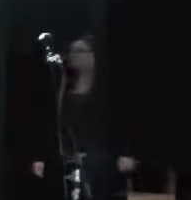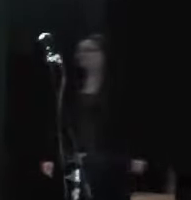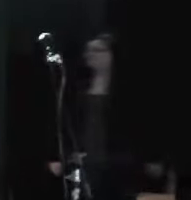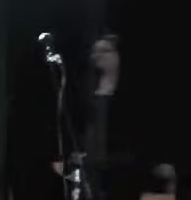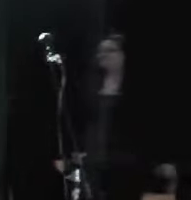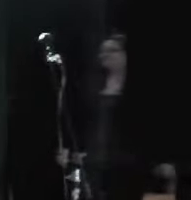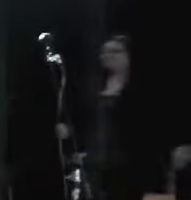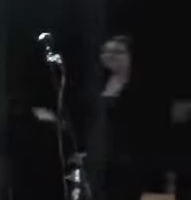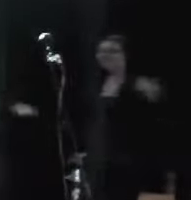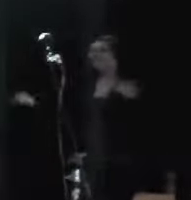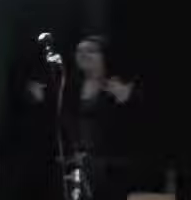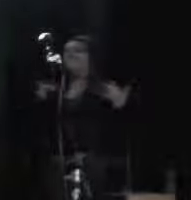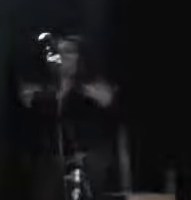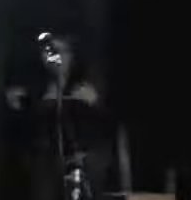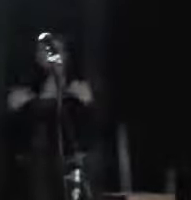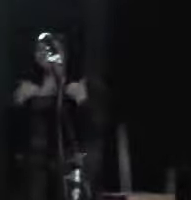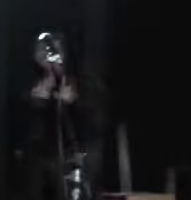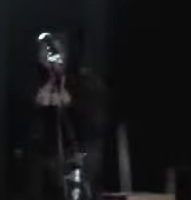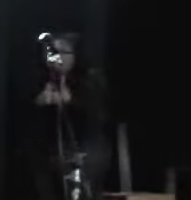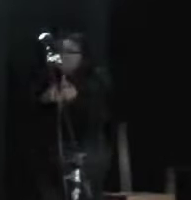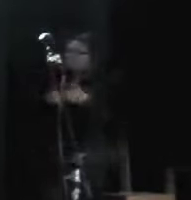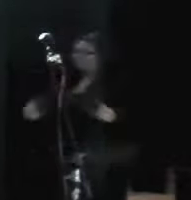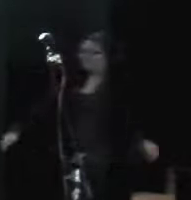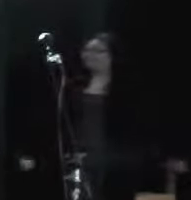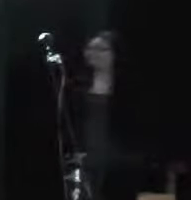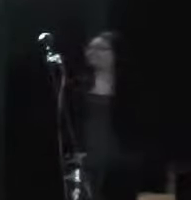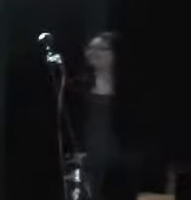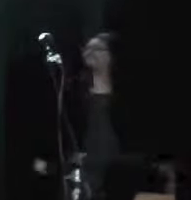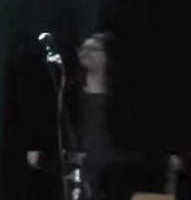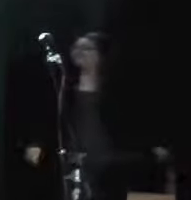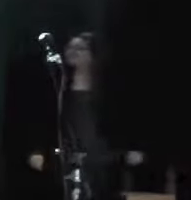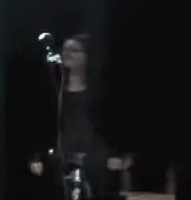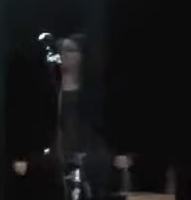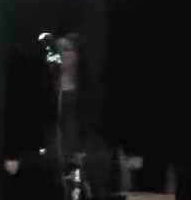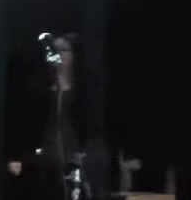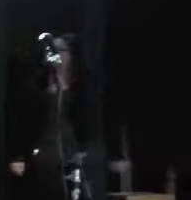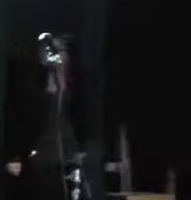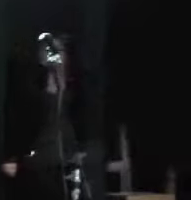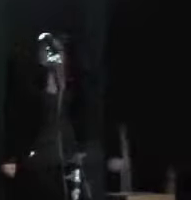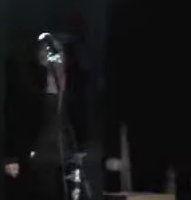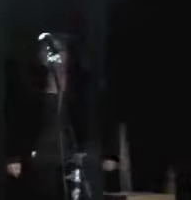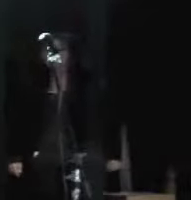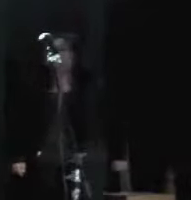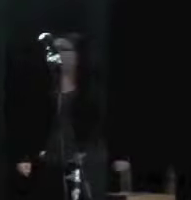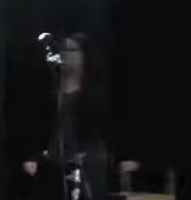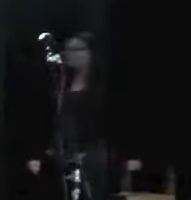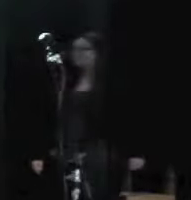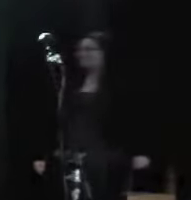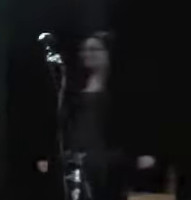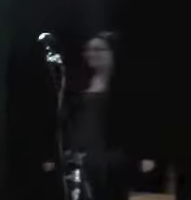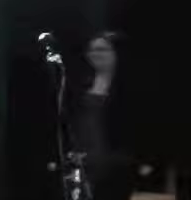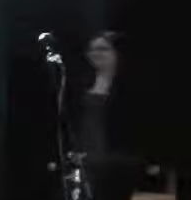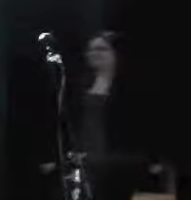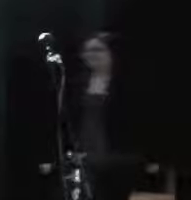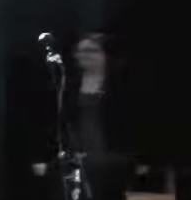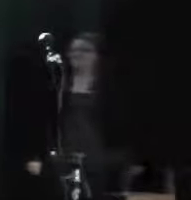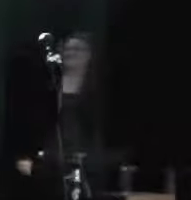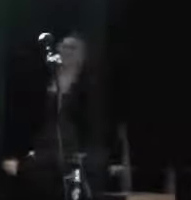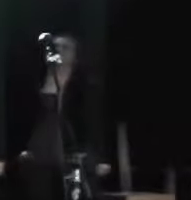how far Don't worry baby Just call my name, I'll be there in a hurry, you don't have to